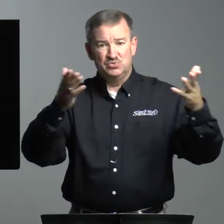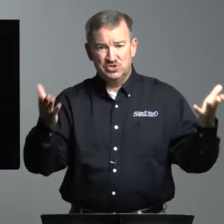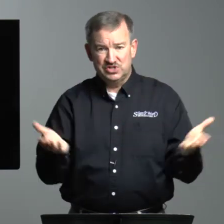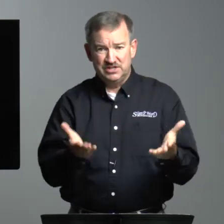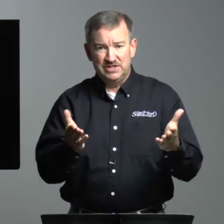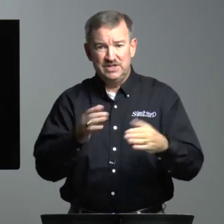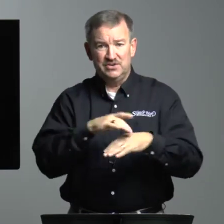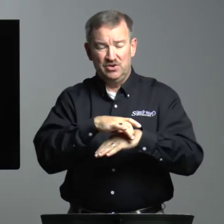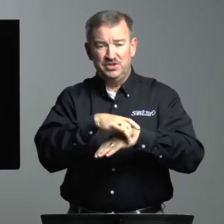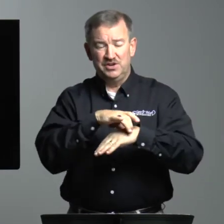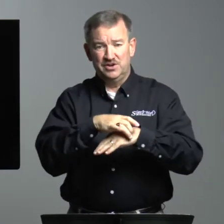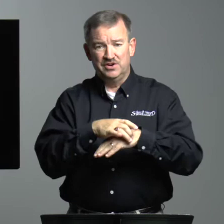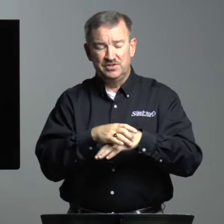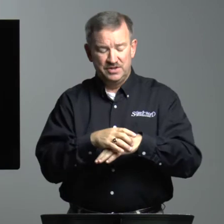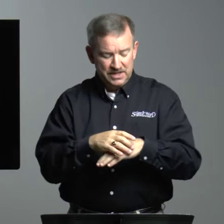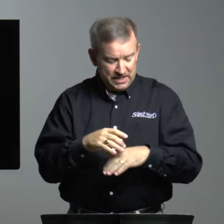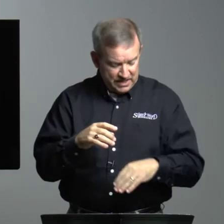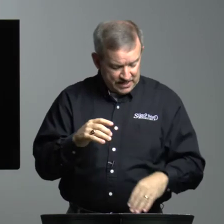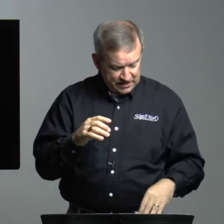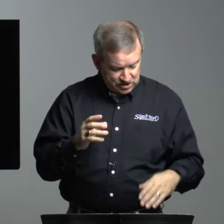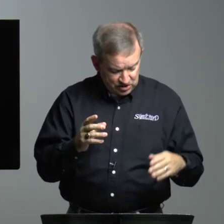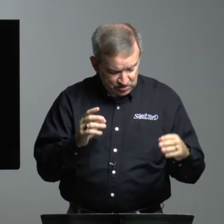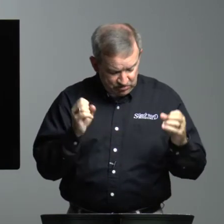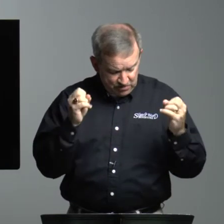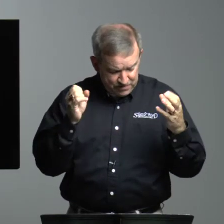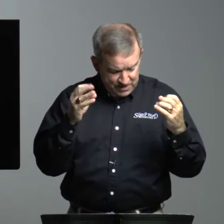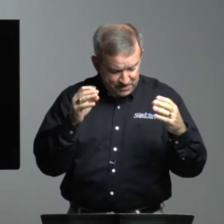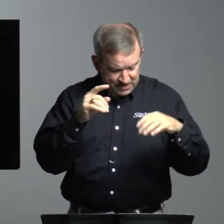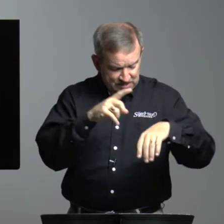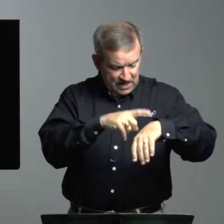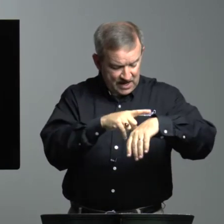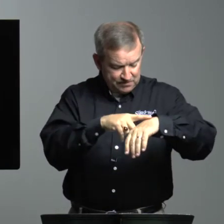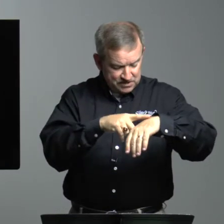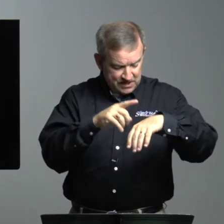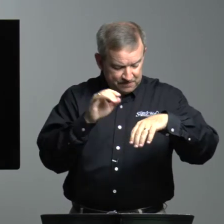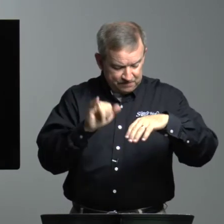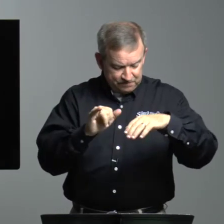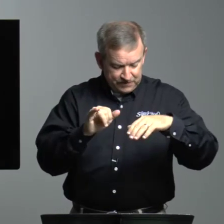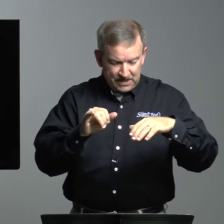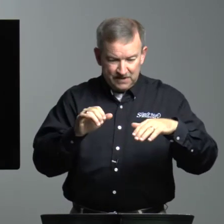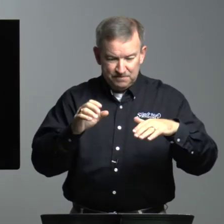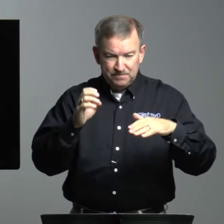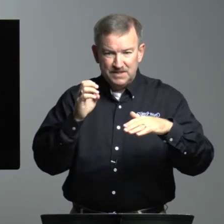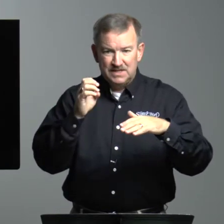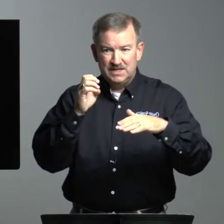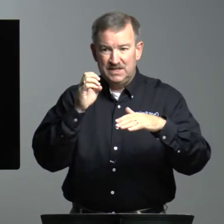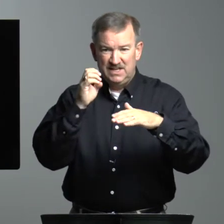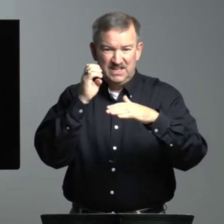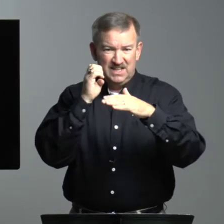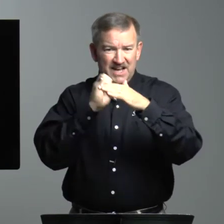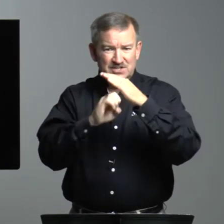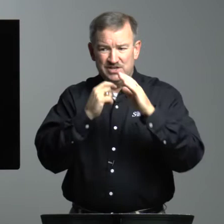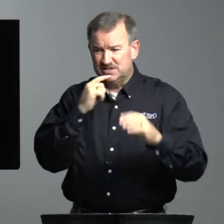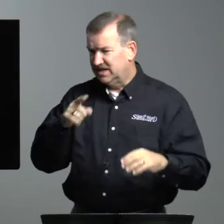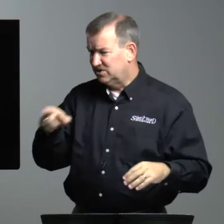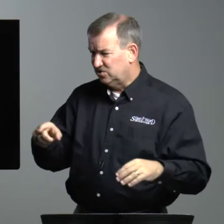was still here on the earth. And so there were many, many times that Elijah said to